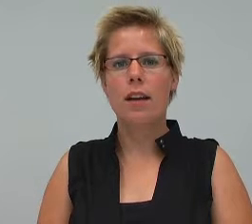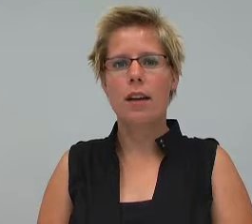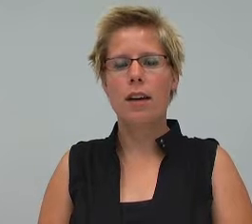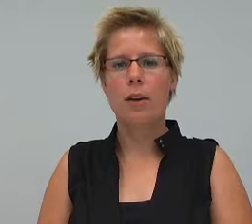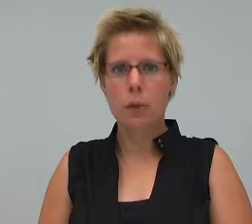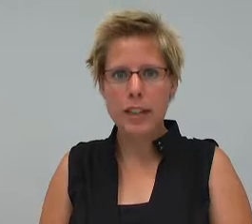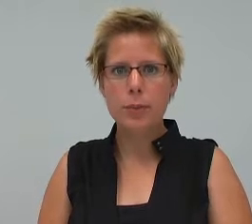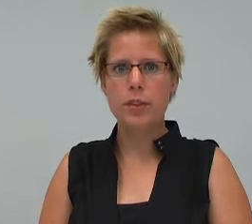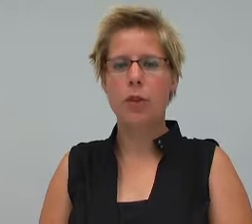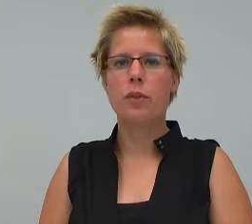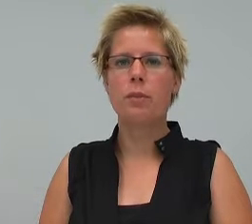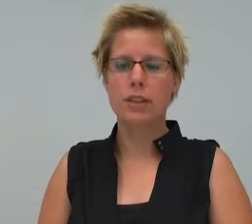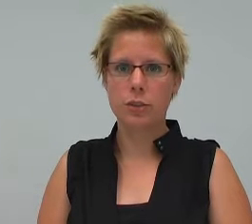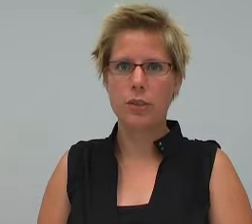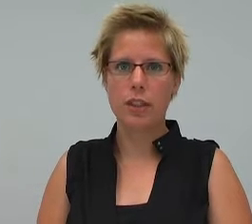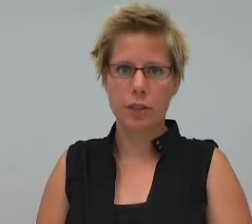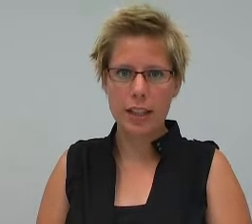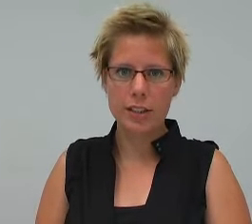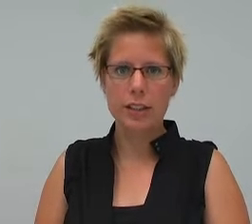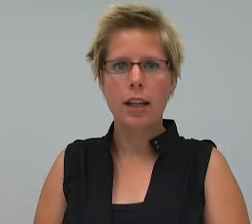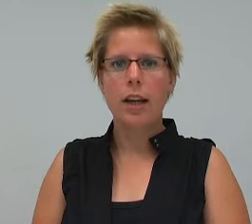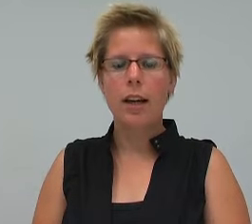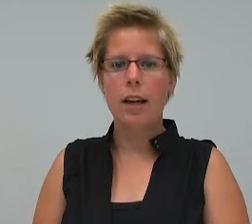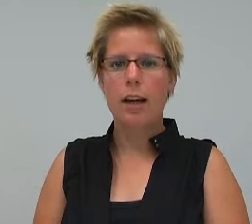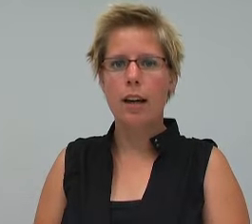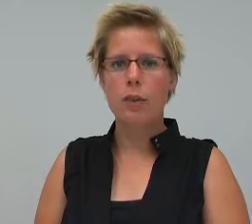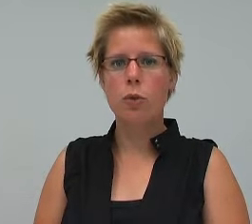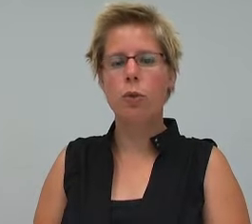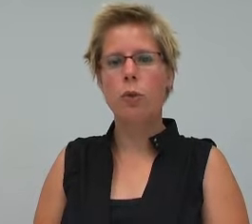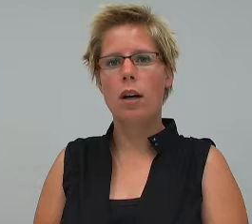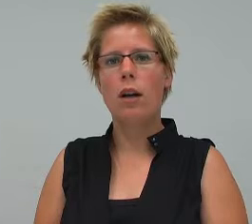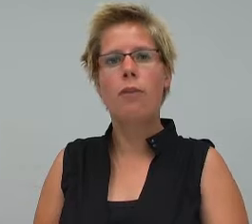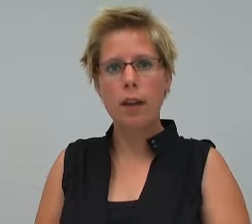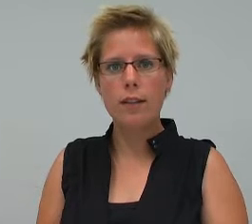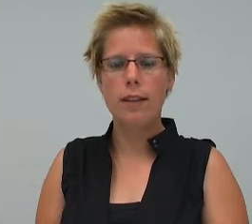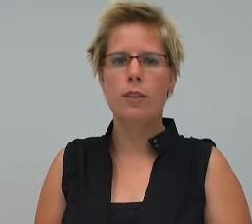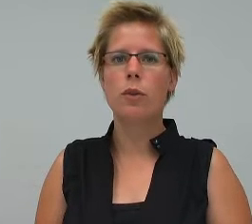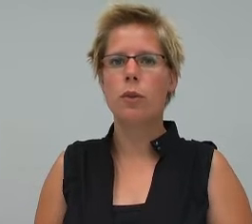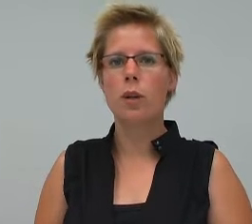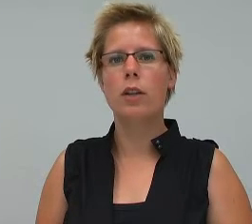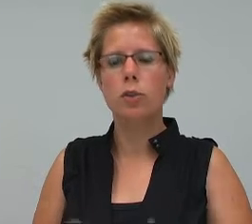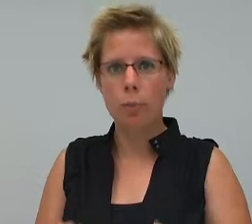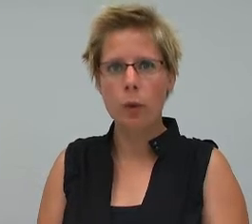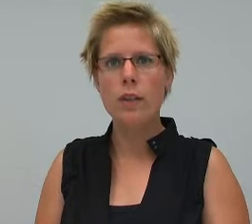arrangement of the Ministry of Education to fund and to support